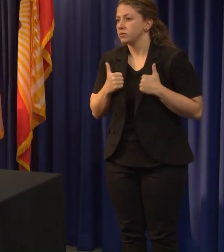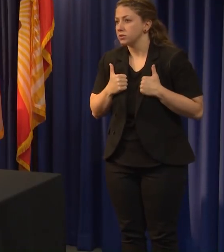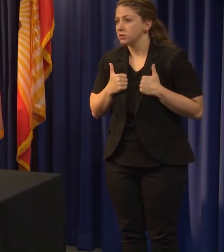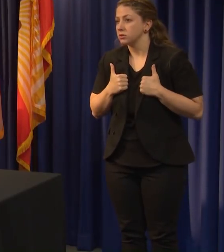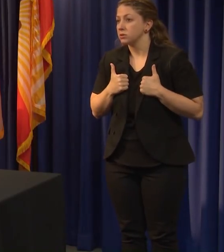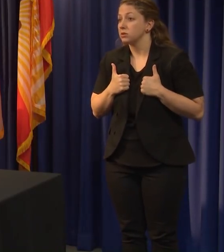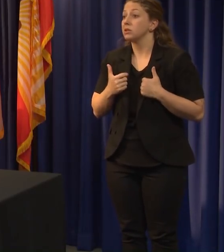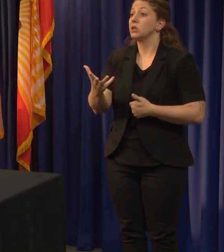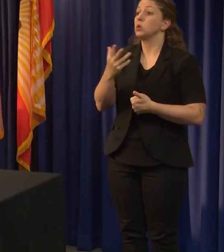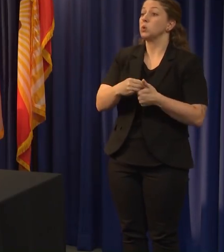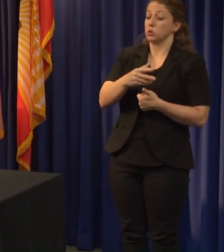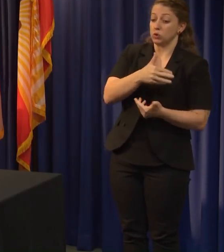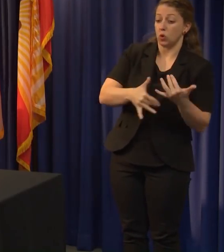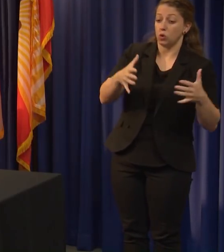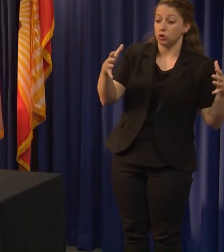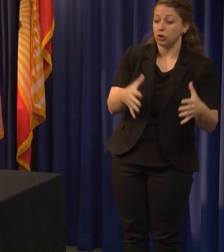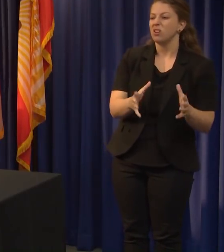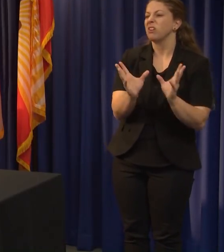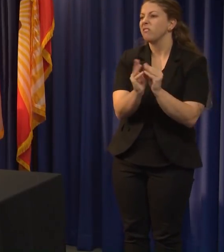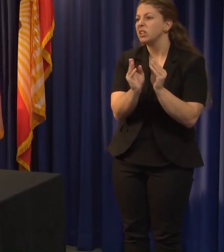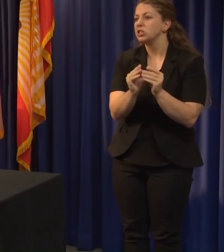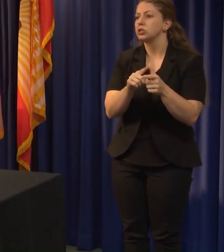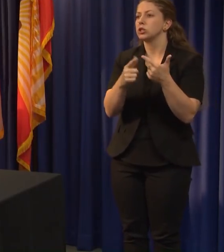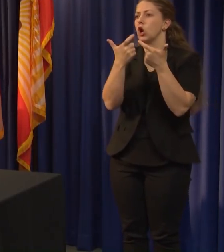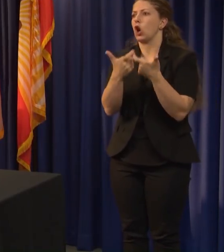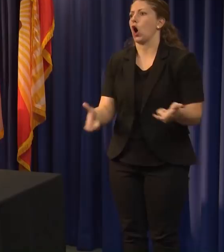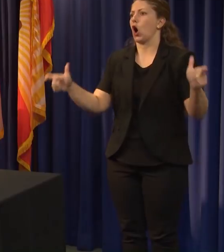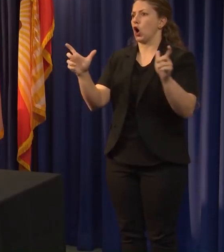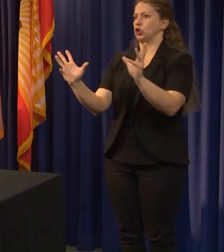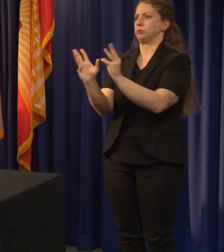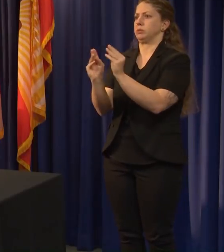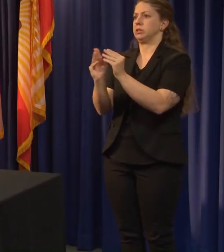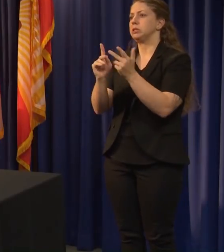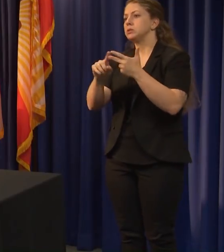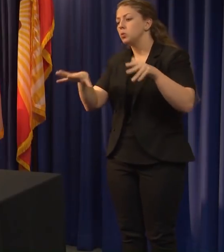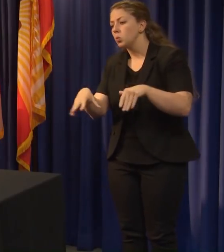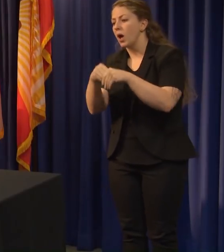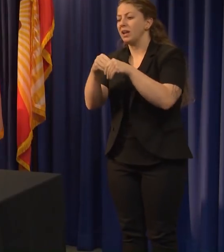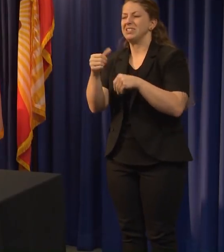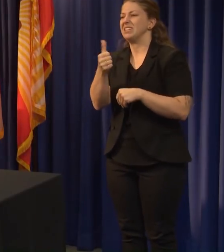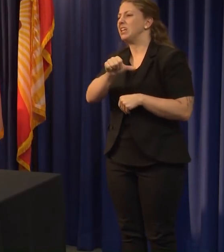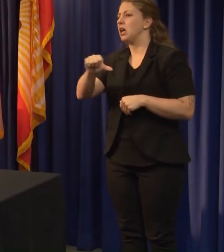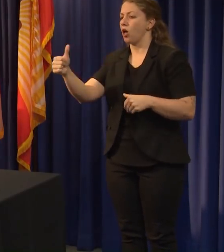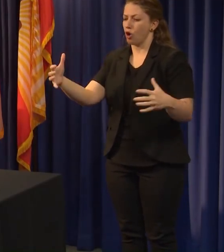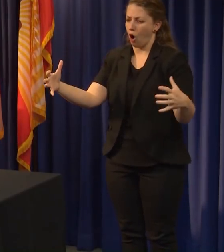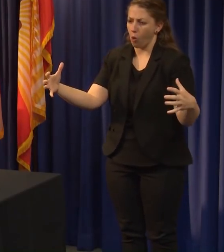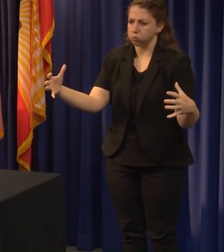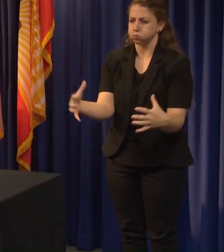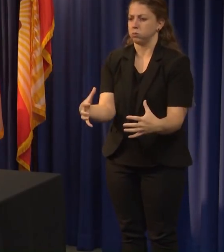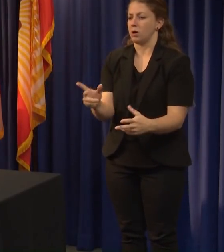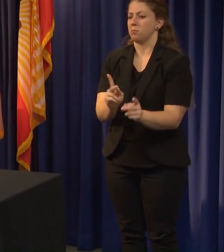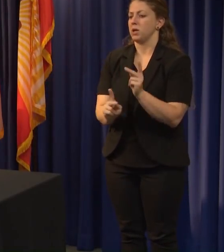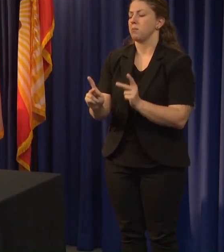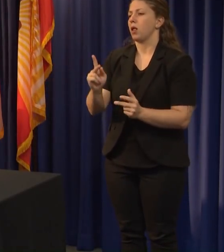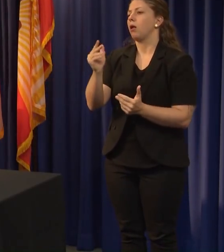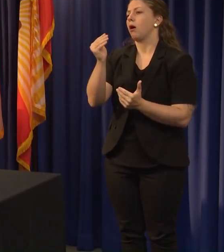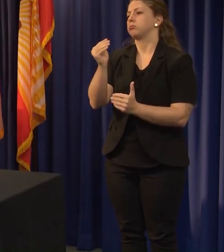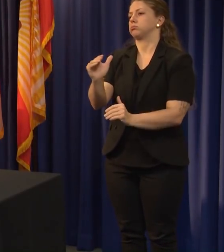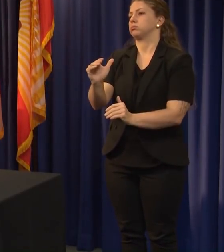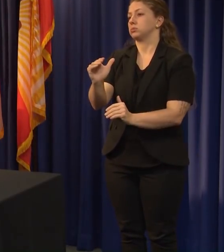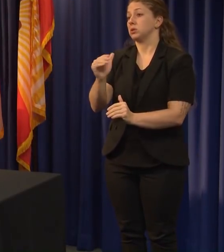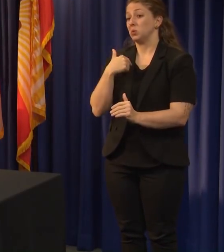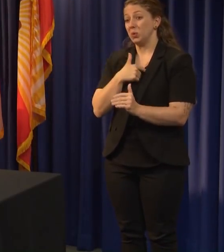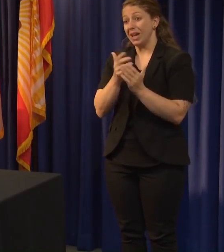including conventions, large meetings, weddings, and any other large social gathering of people. We ask that you please reduce the number of